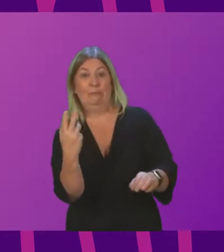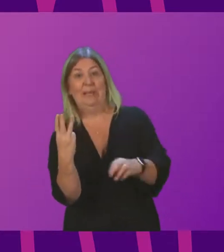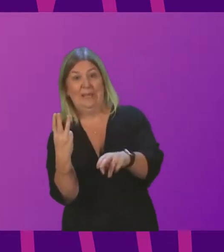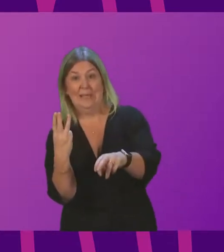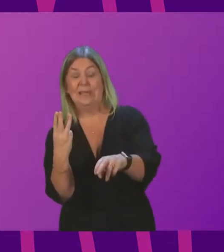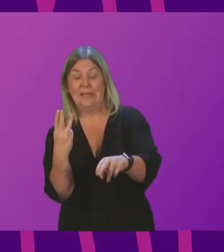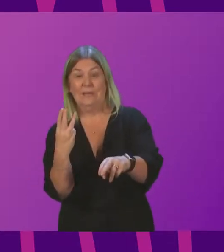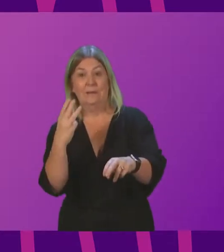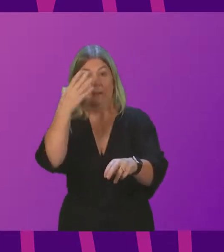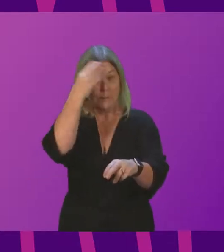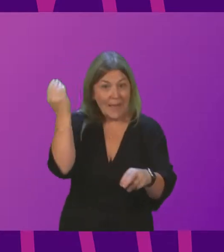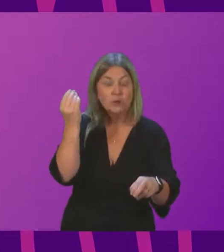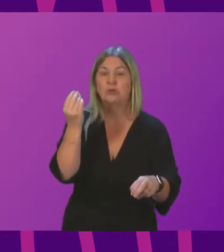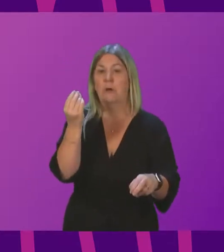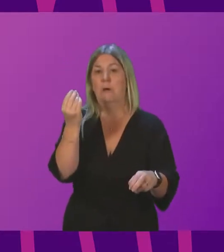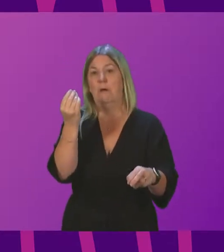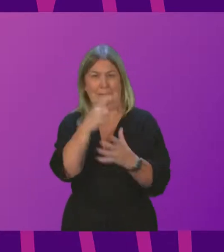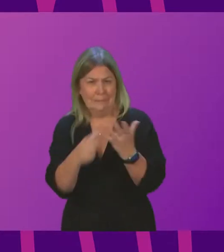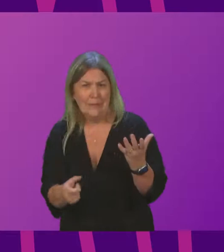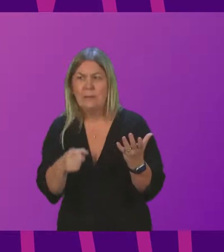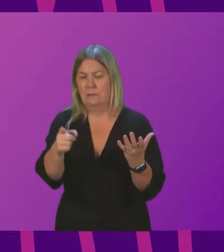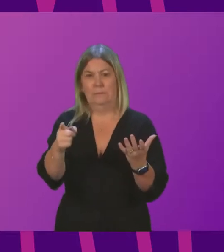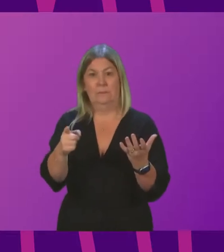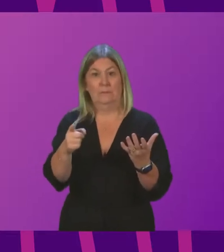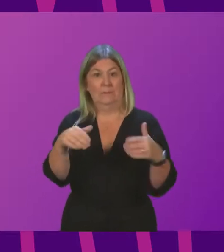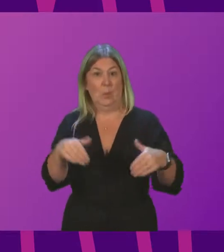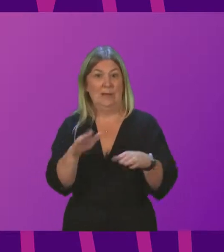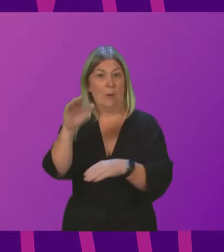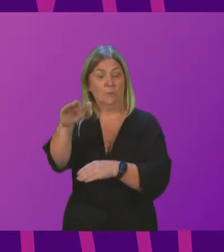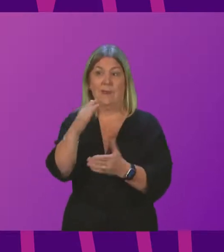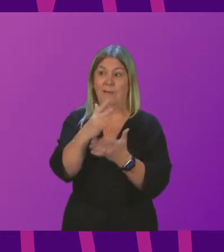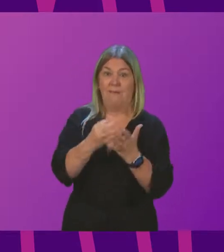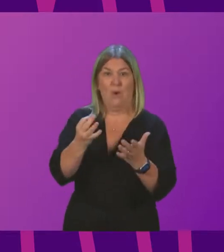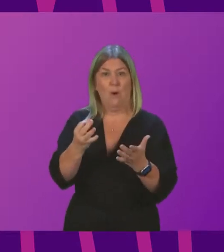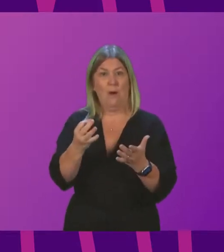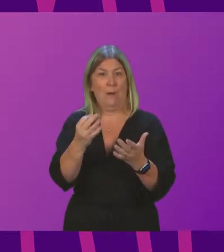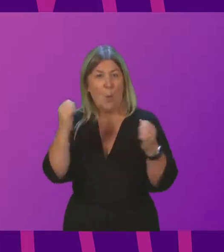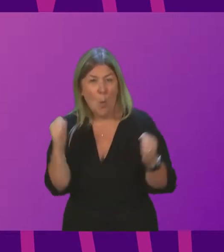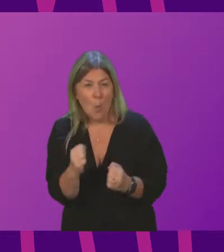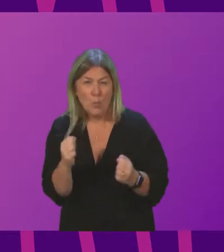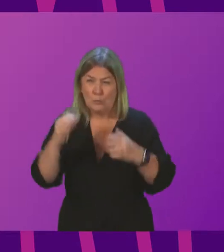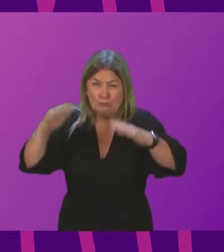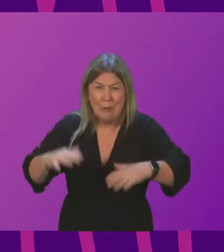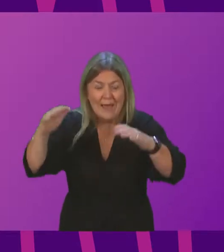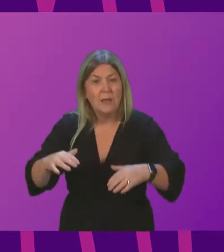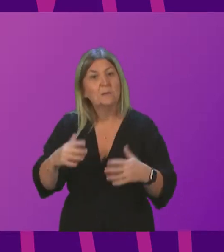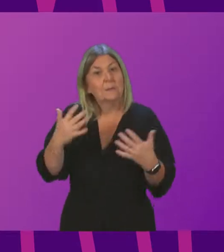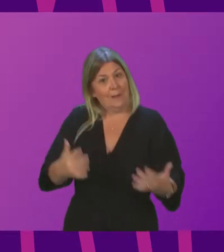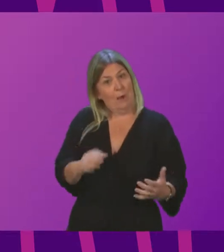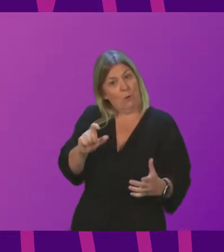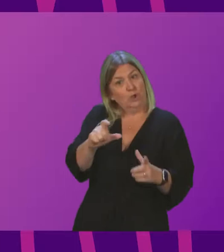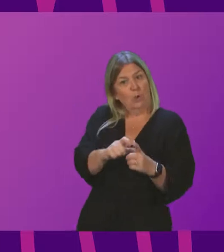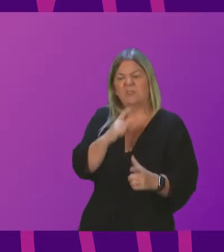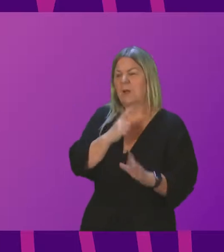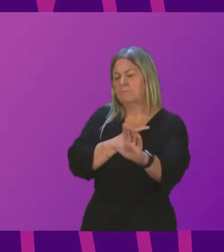mobility, and was made to wait for an hour and a half outside in the cold and rain. Ms Cooper's daughter now tells me that her mother is afraid to go for any